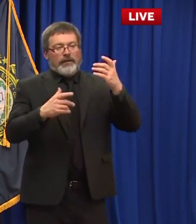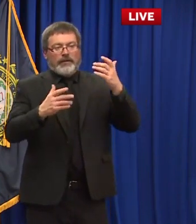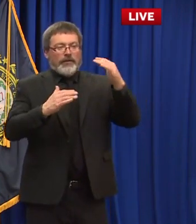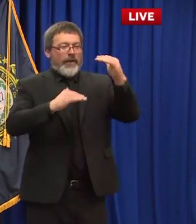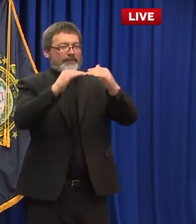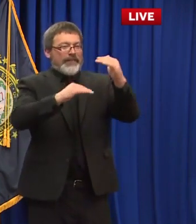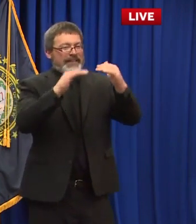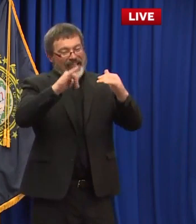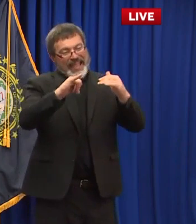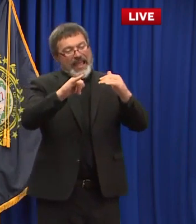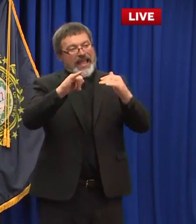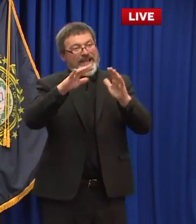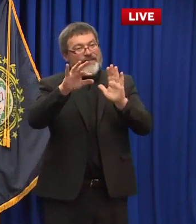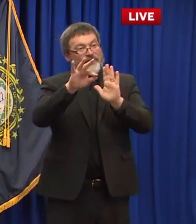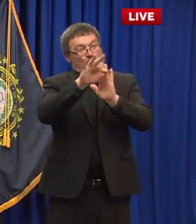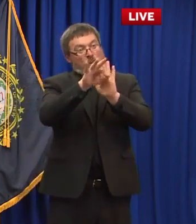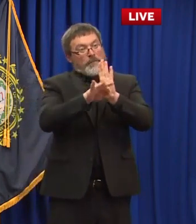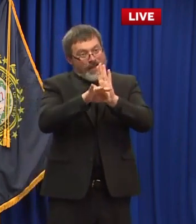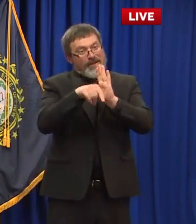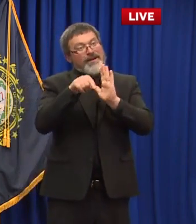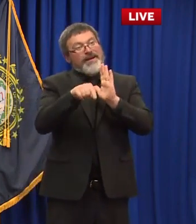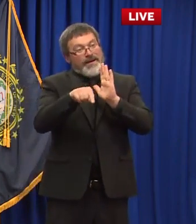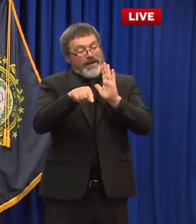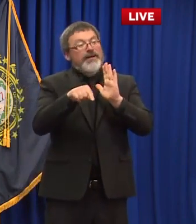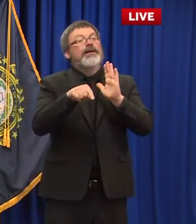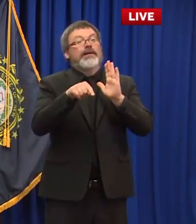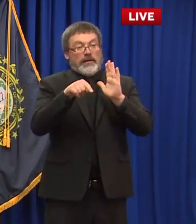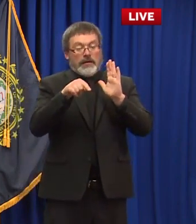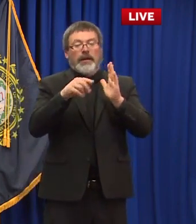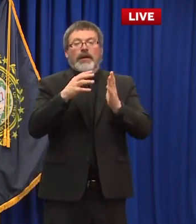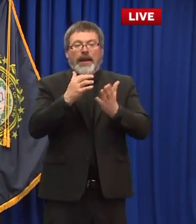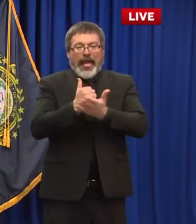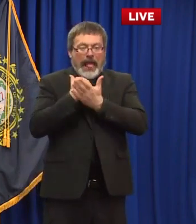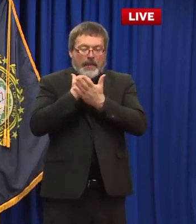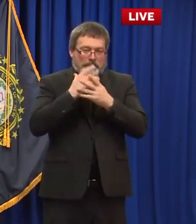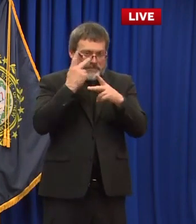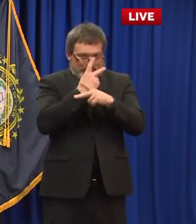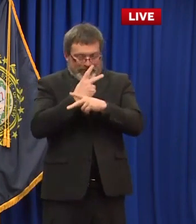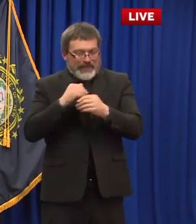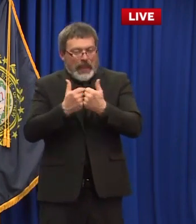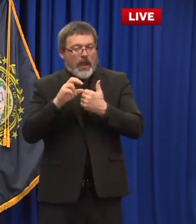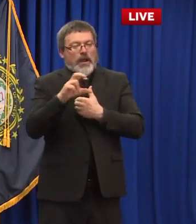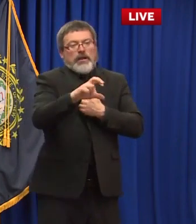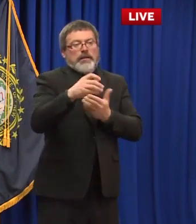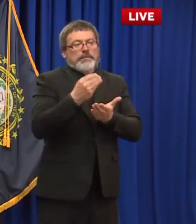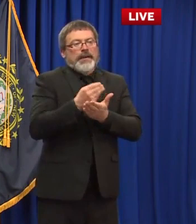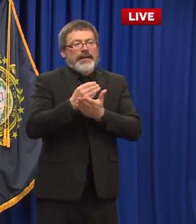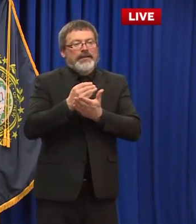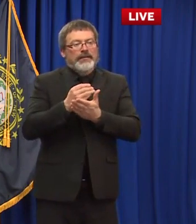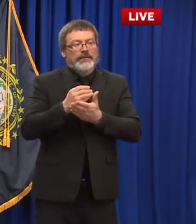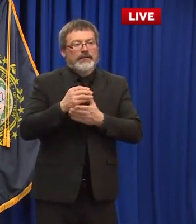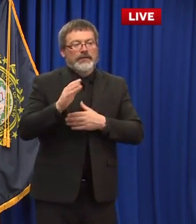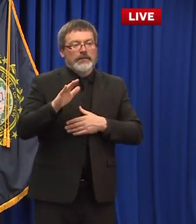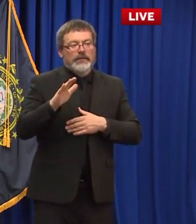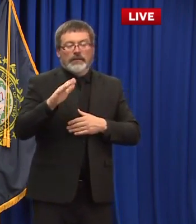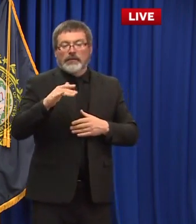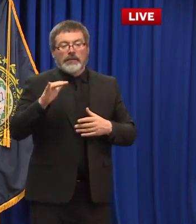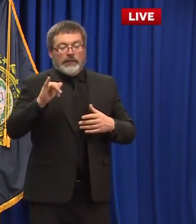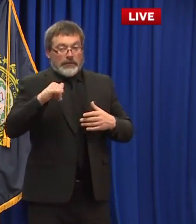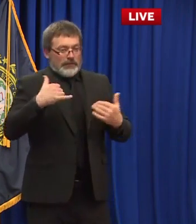formula so it didn't require a weighting system uh i apologize i it's friday what was the second question